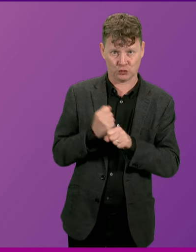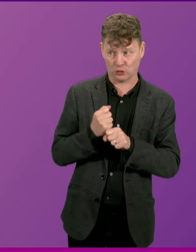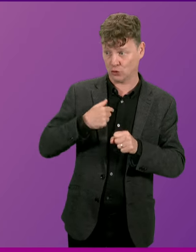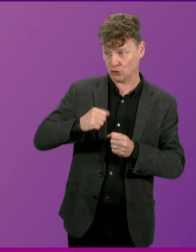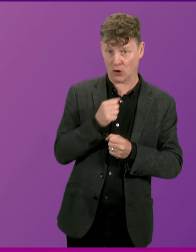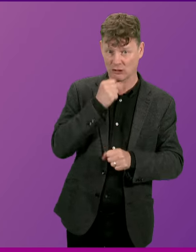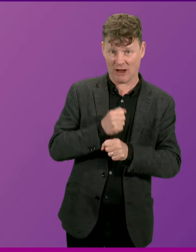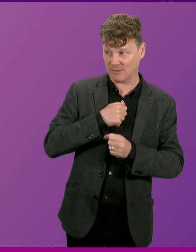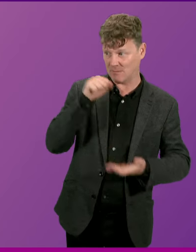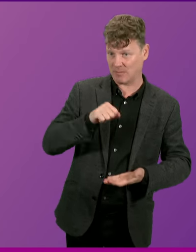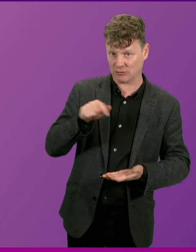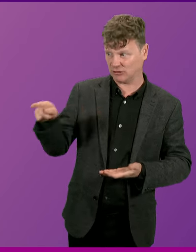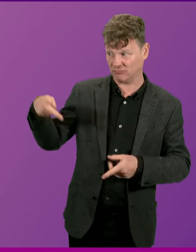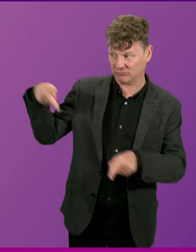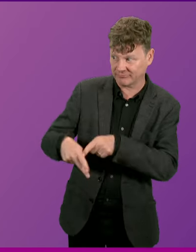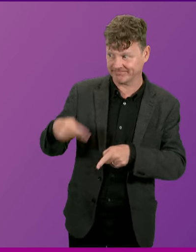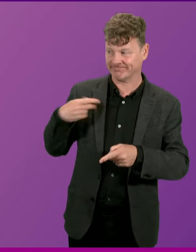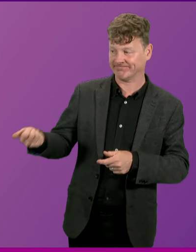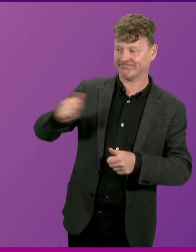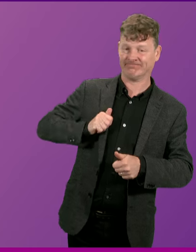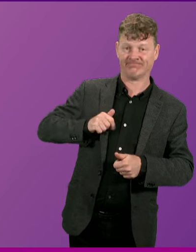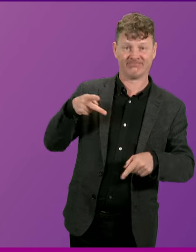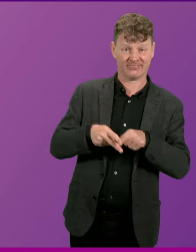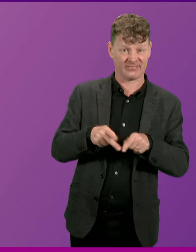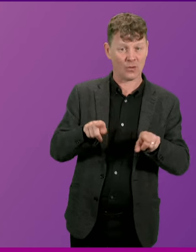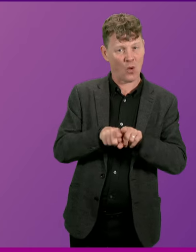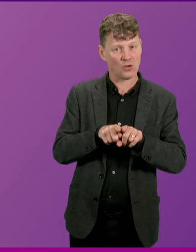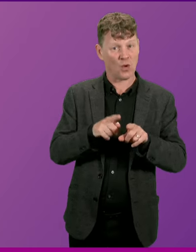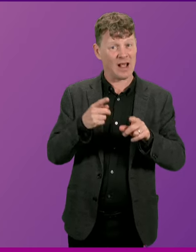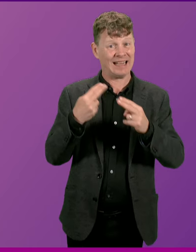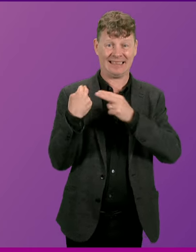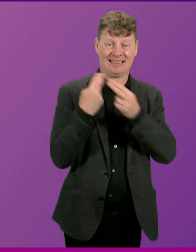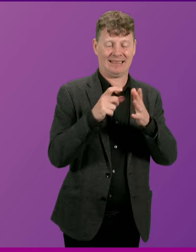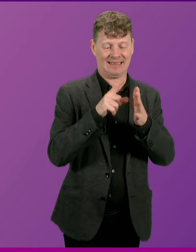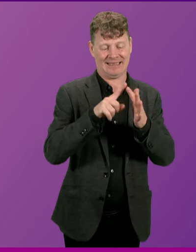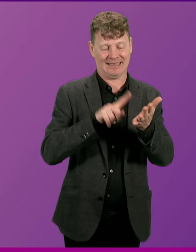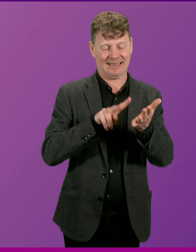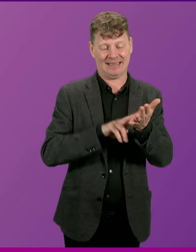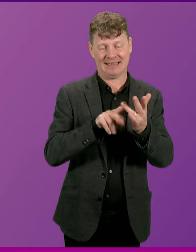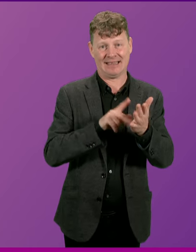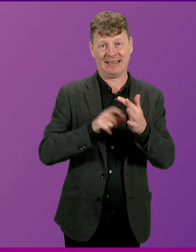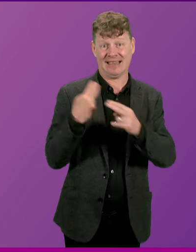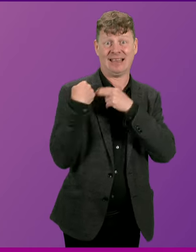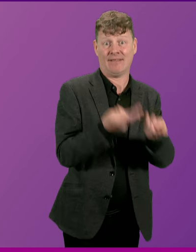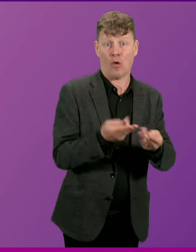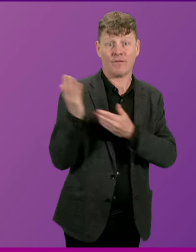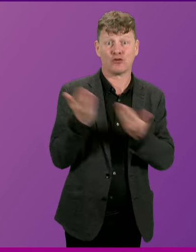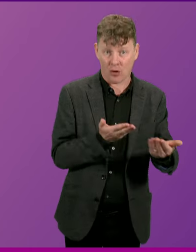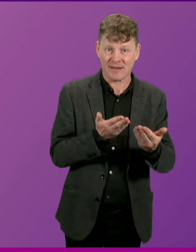budget and consequently vital, devolved Scottish public services, not least of all our NHS?